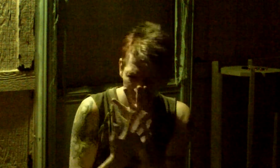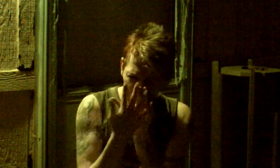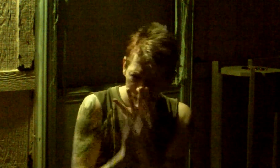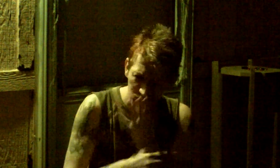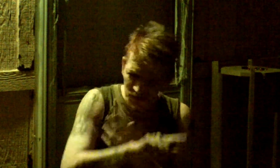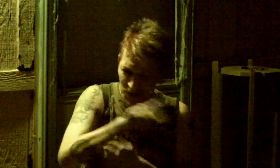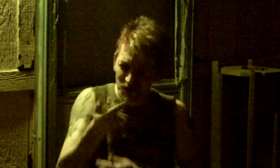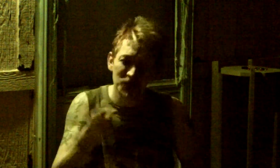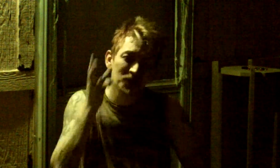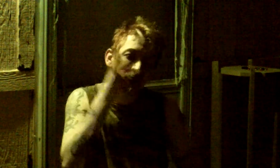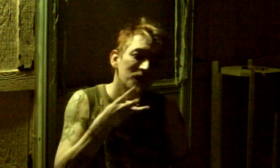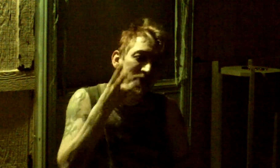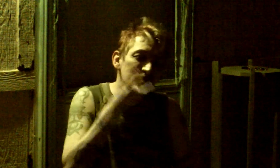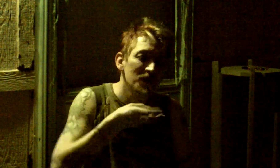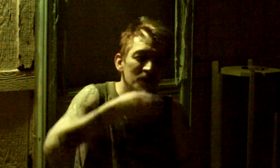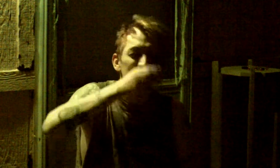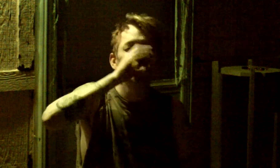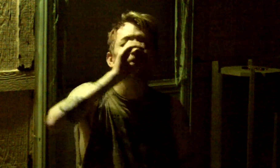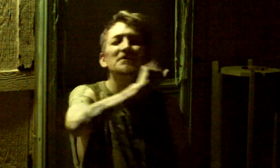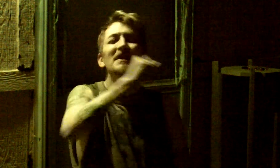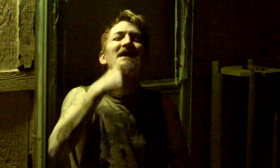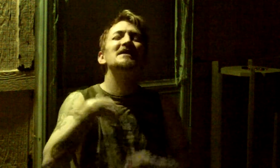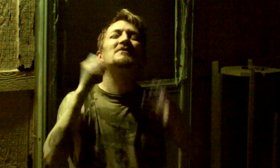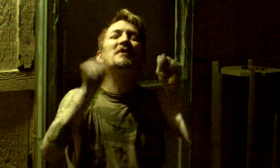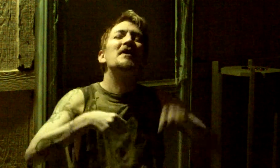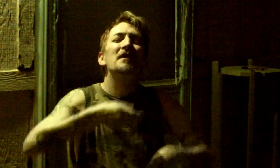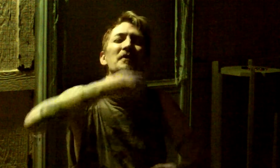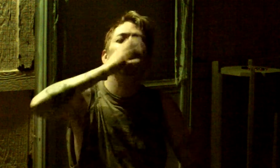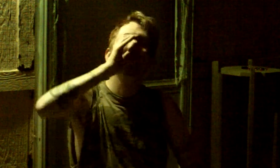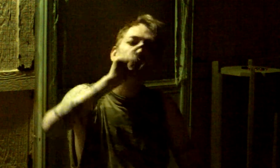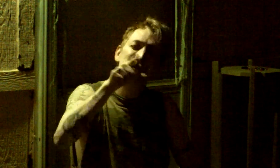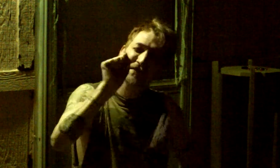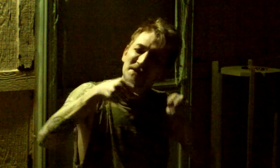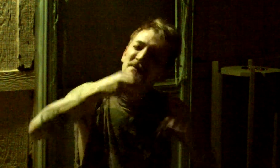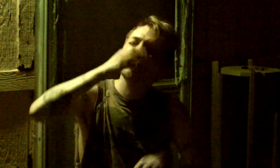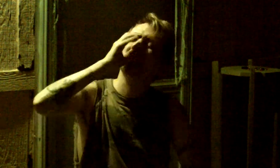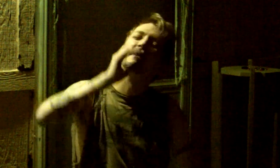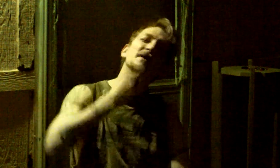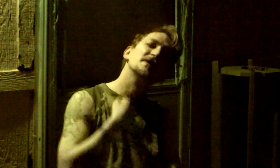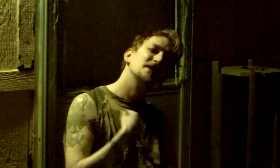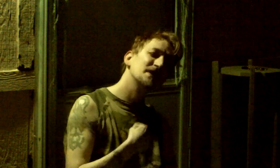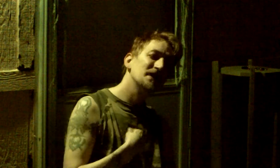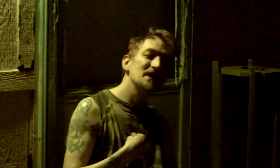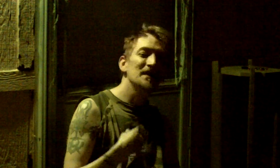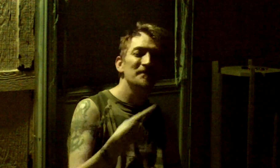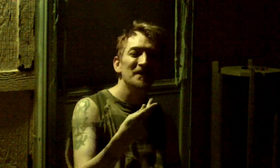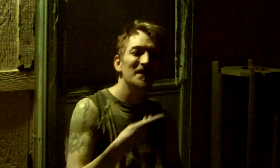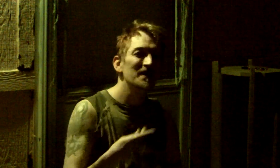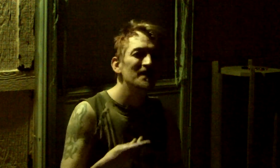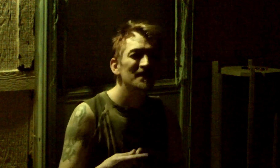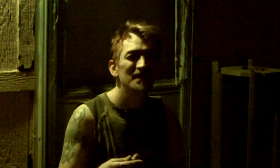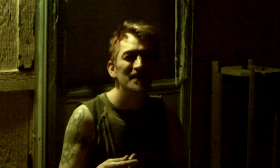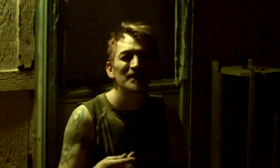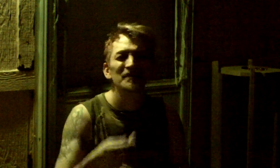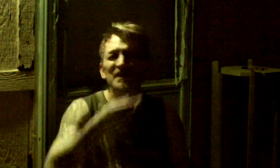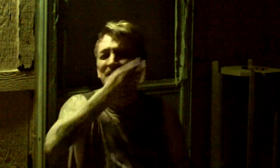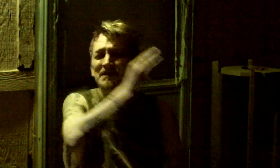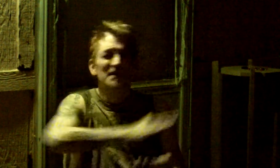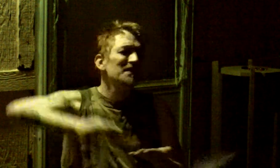so I can swallow you, it won't be so divine. And we can